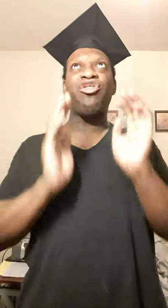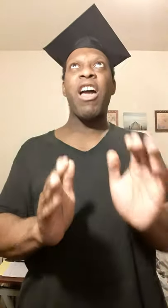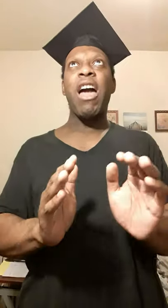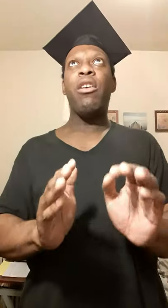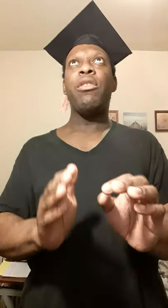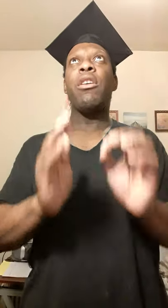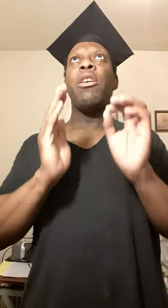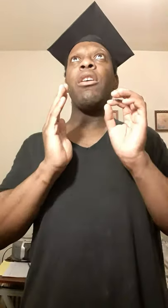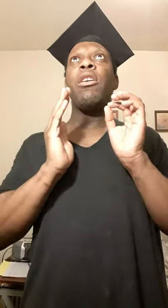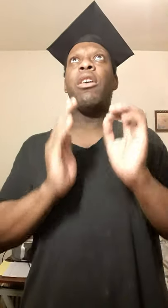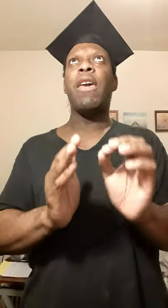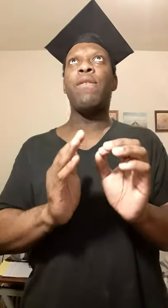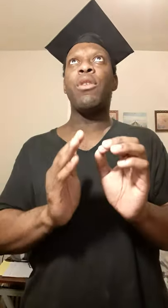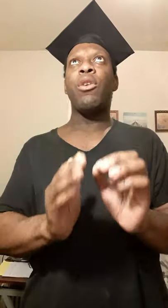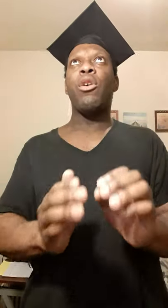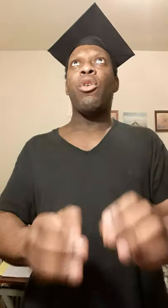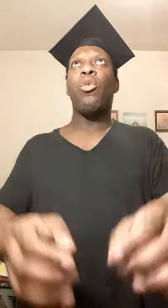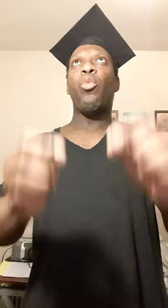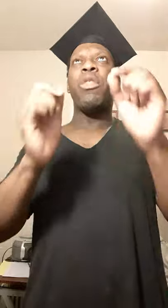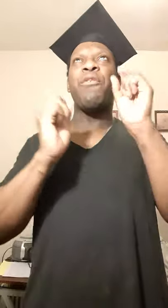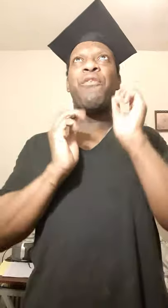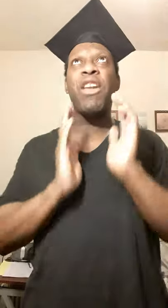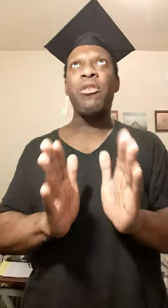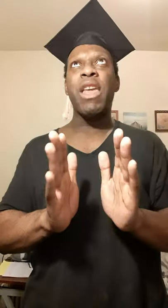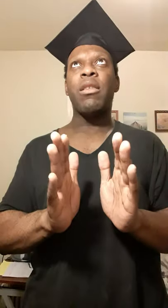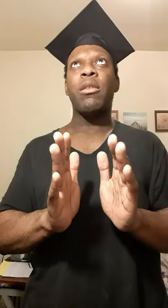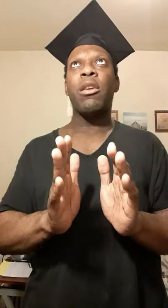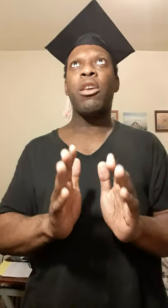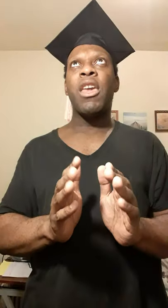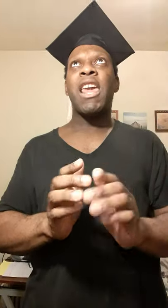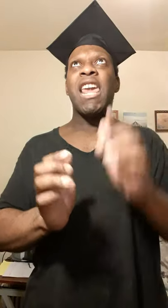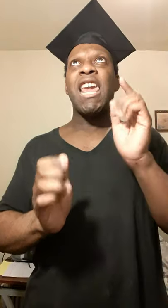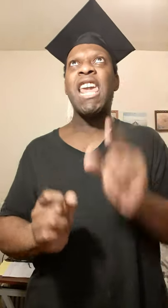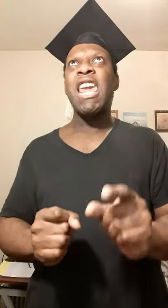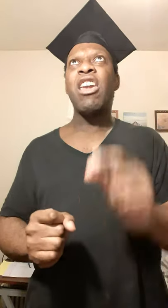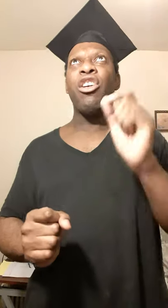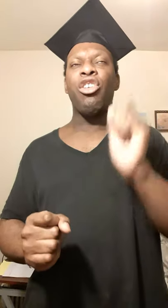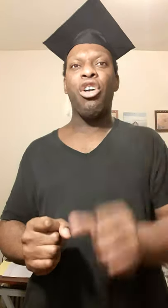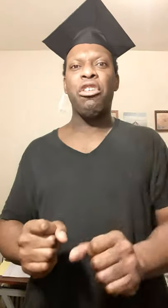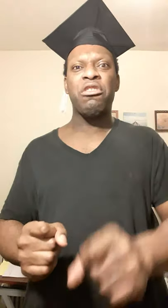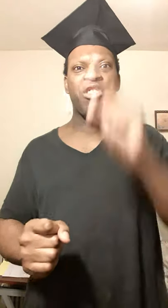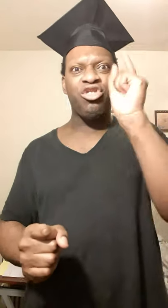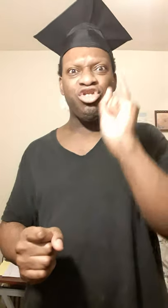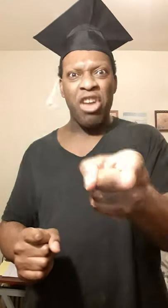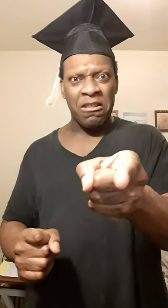child lives with fairness, he learns justice.